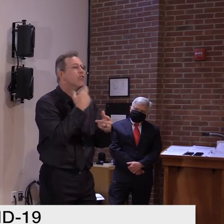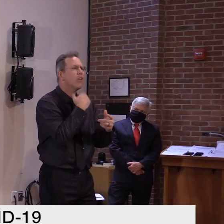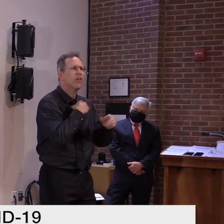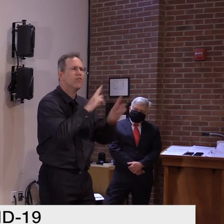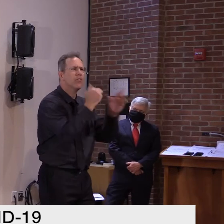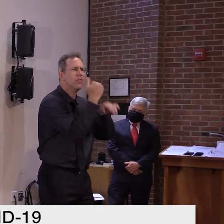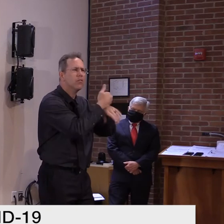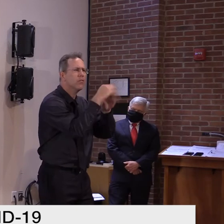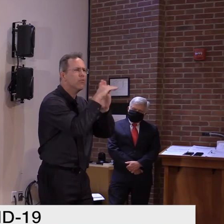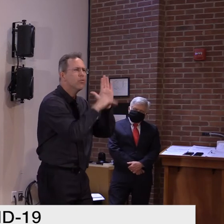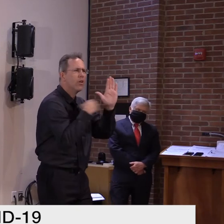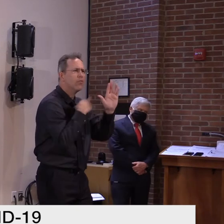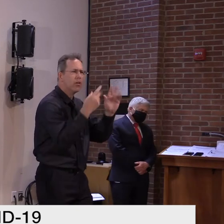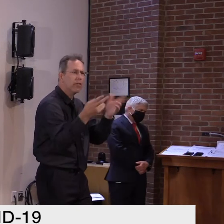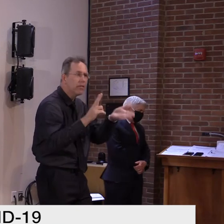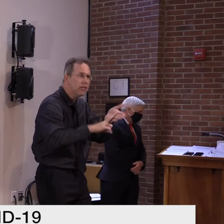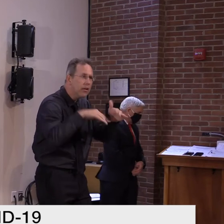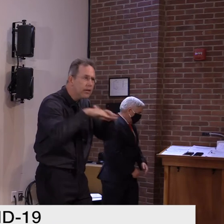for any extended period of time.